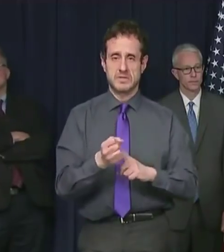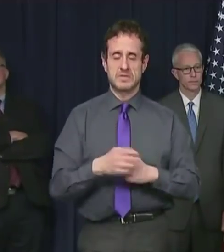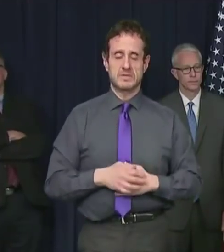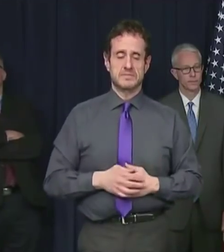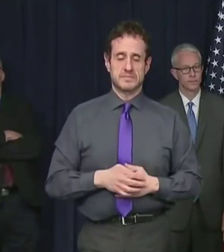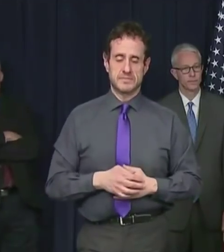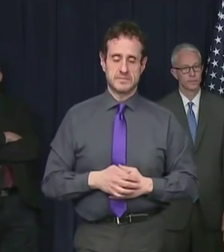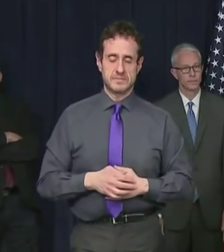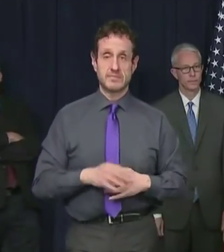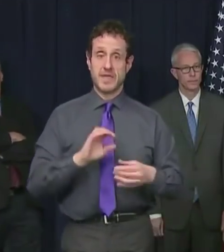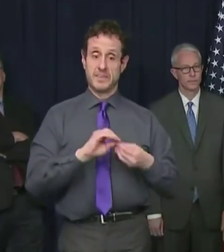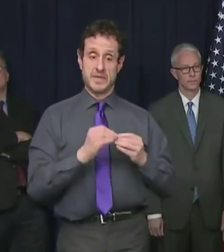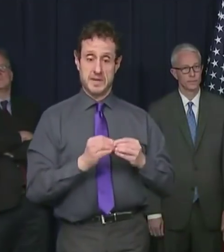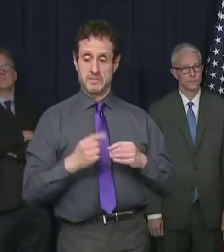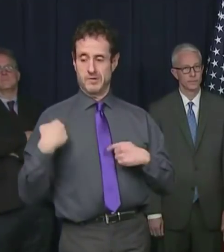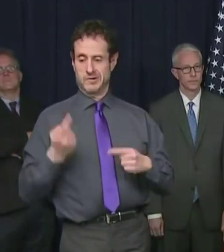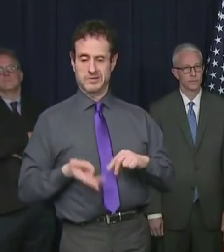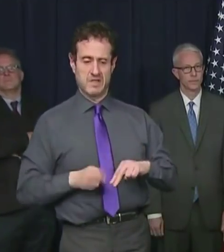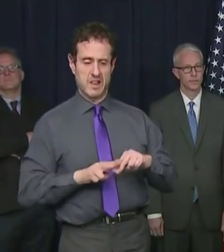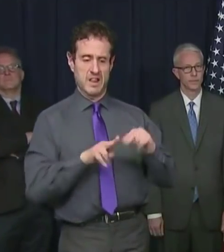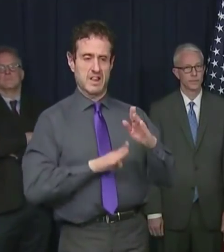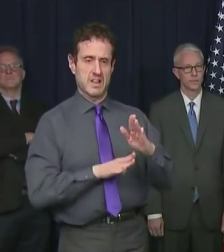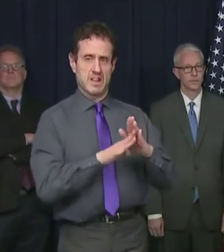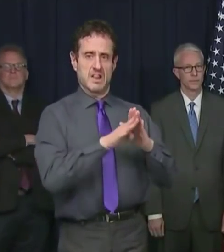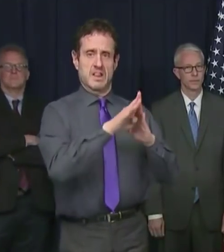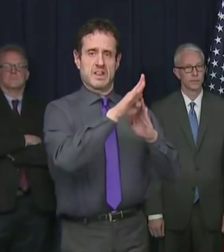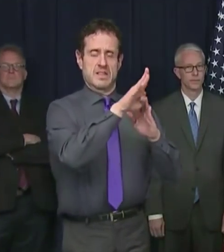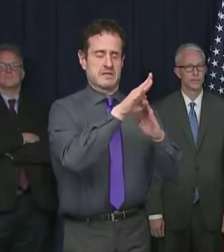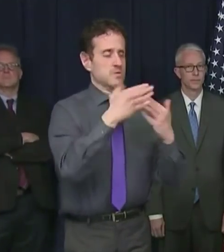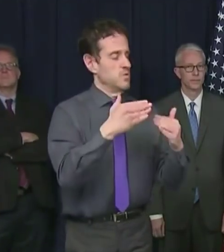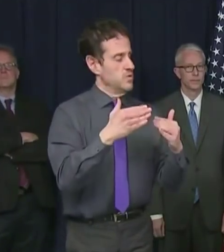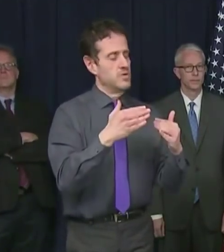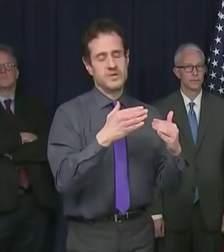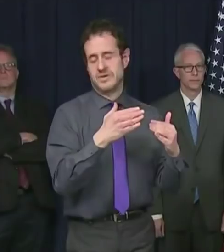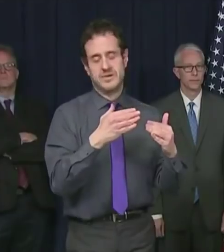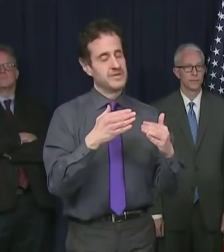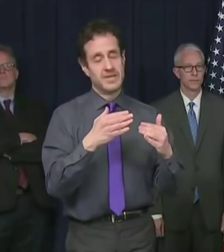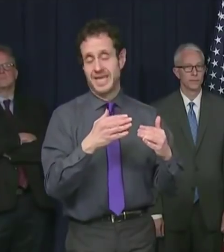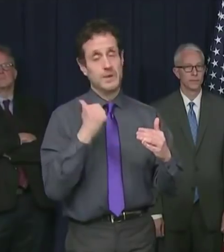the rate of increase slow down. And that's a complicated thing to say.